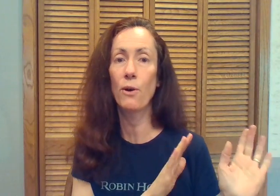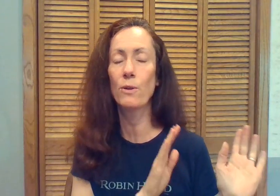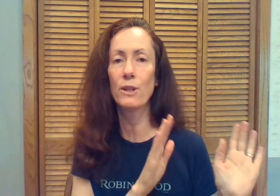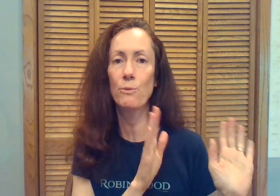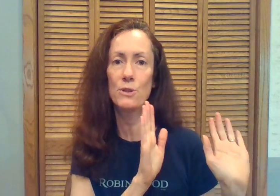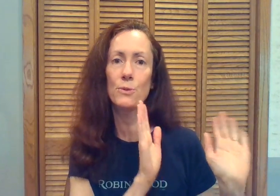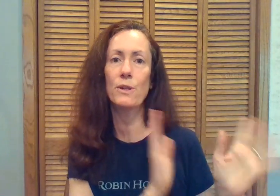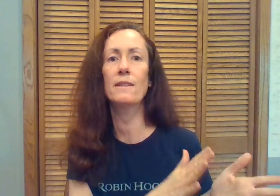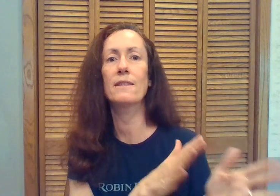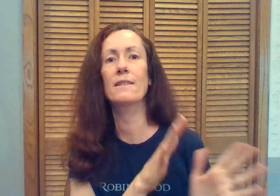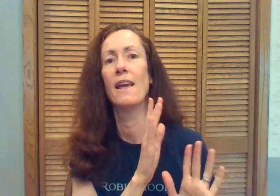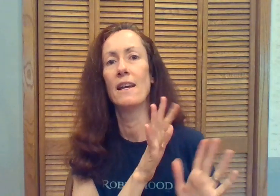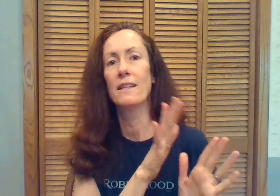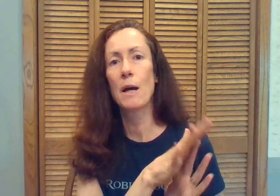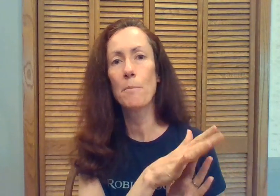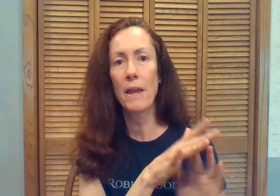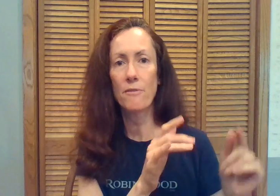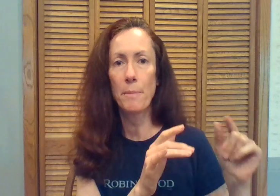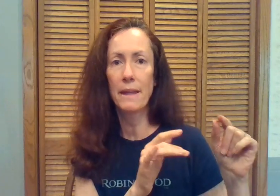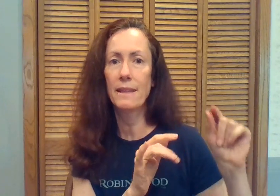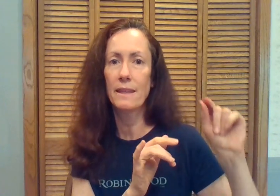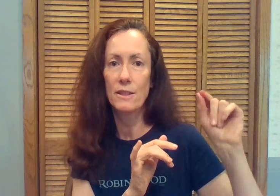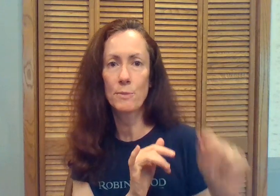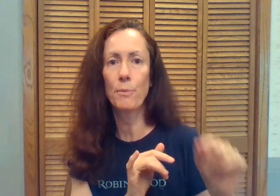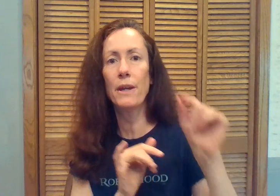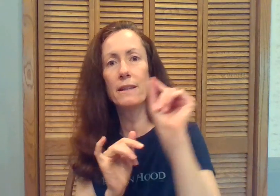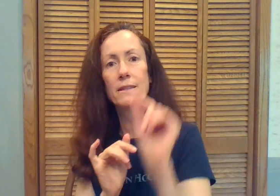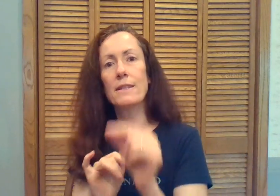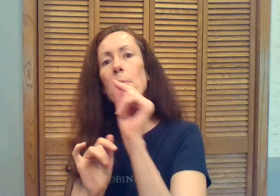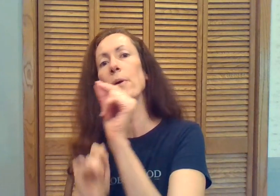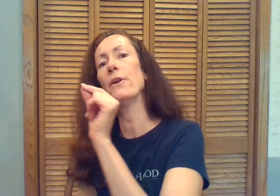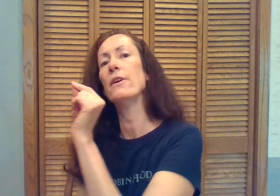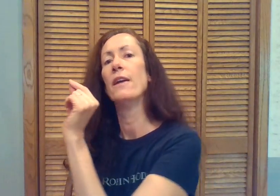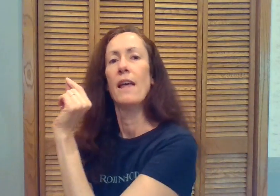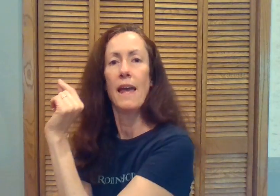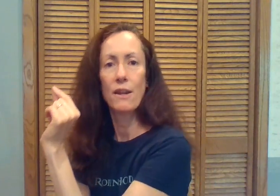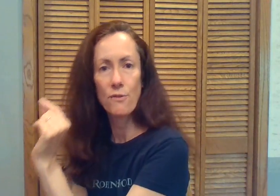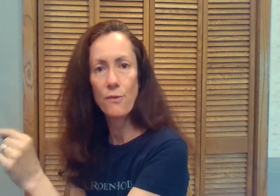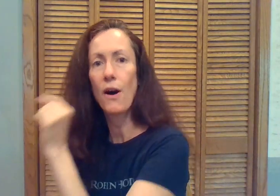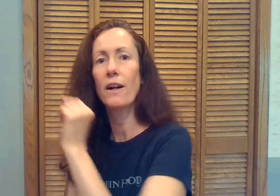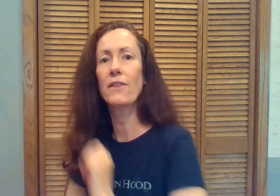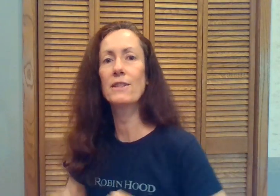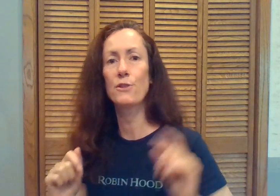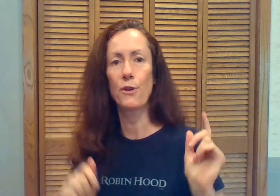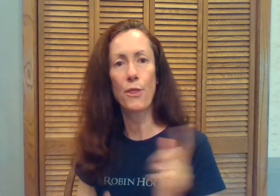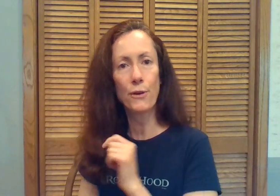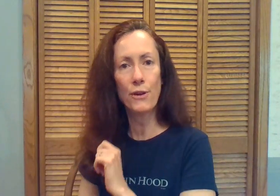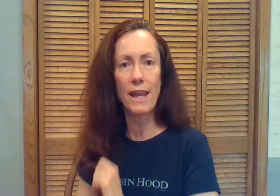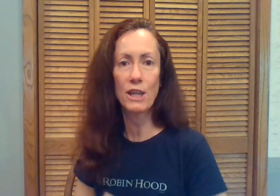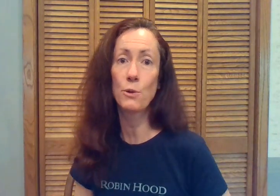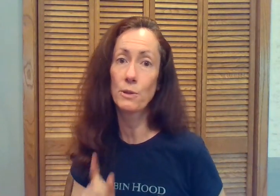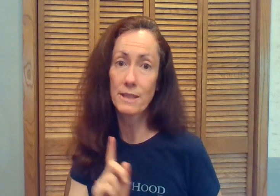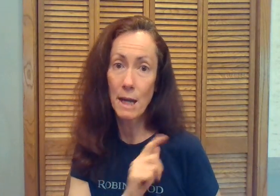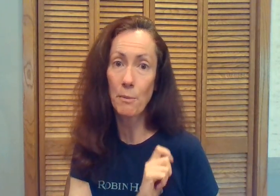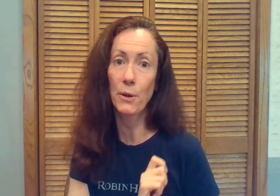holding retreats. Some have been in the spring, summer, and fall. This is our third annual summer